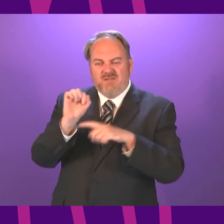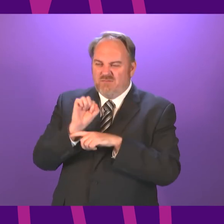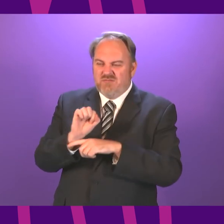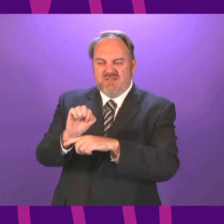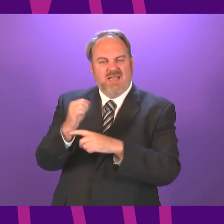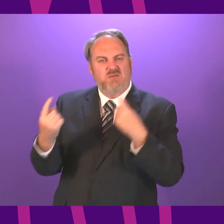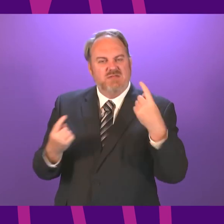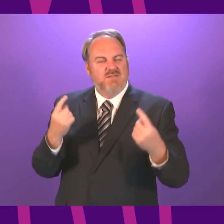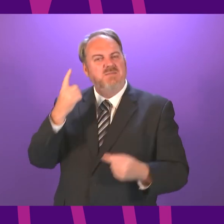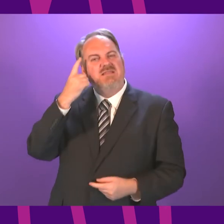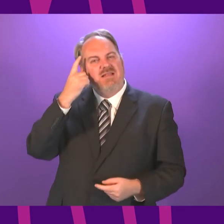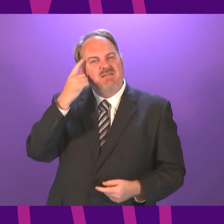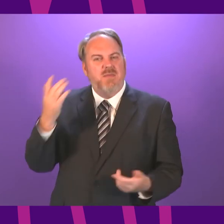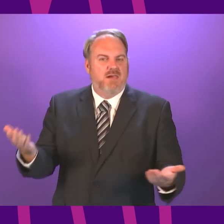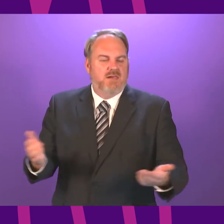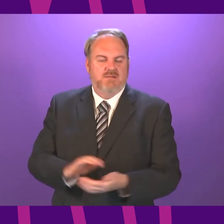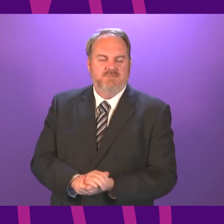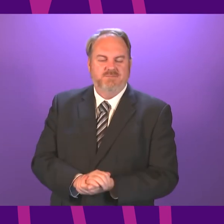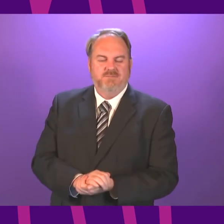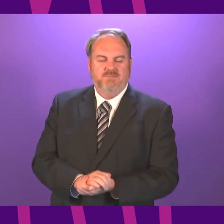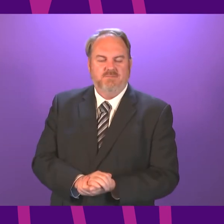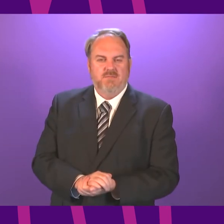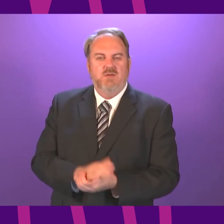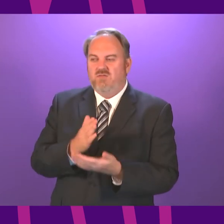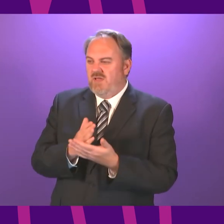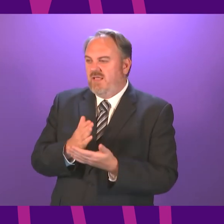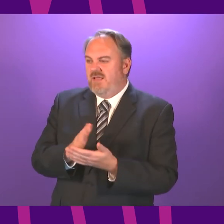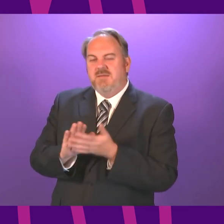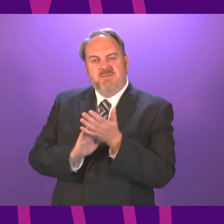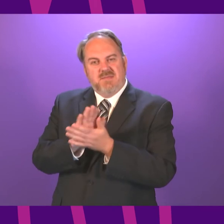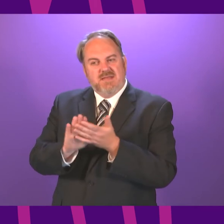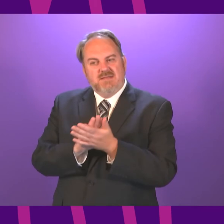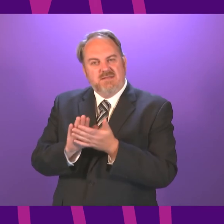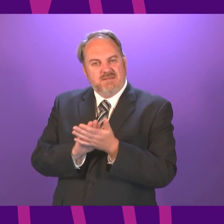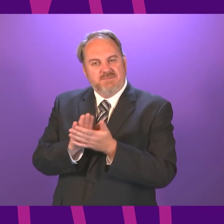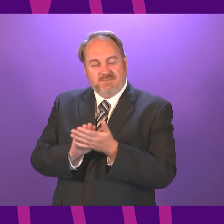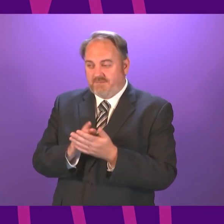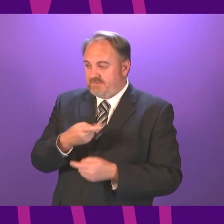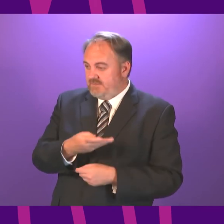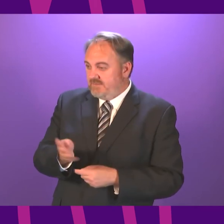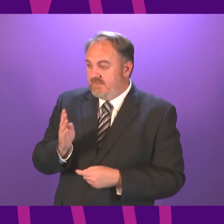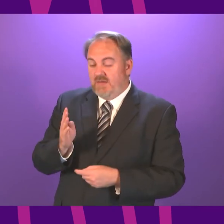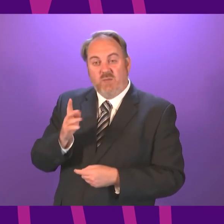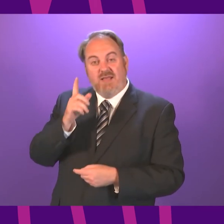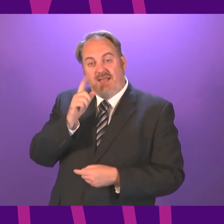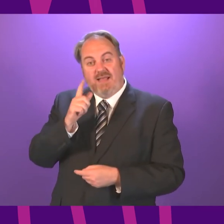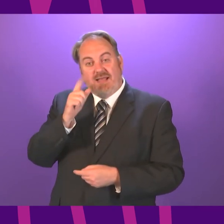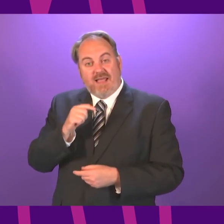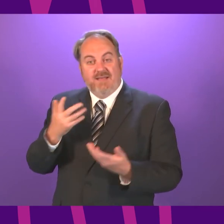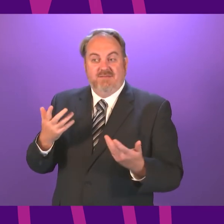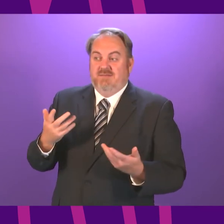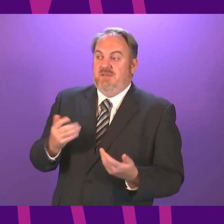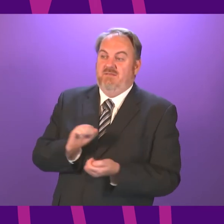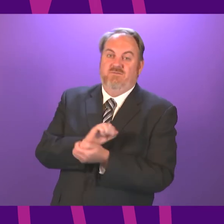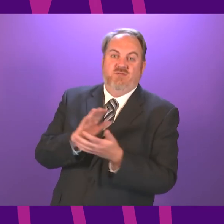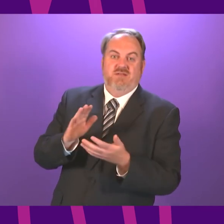in certain circumstances from other people. If these are the things that are required so that we can live without the limits on having people in our